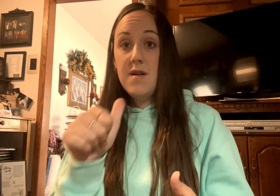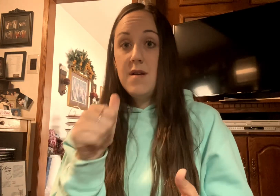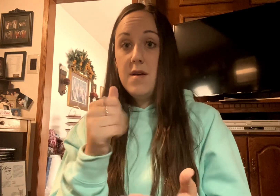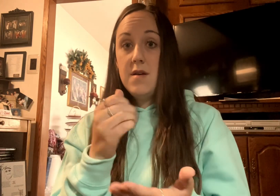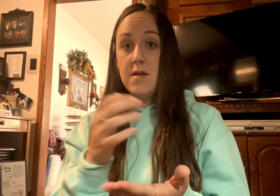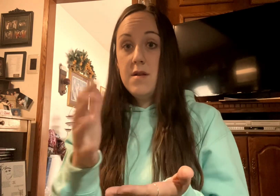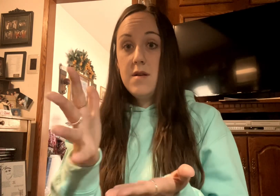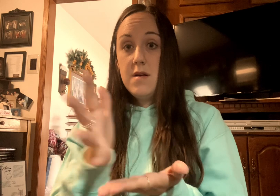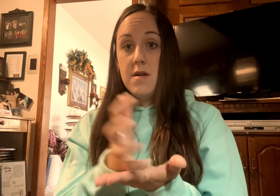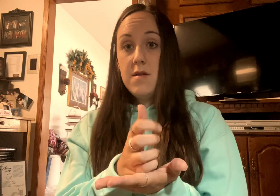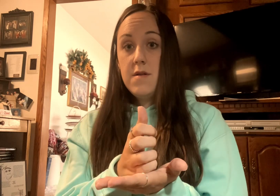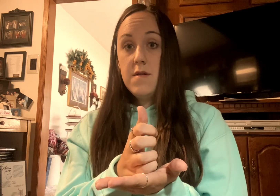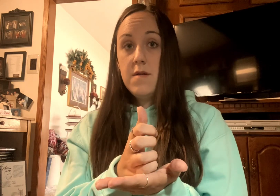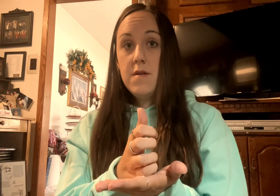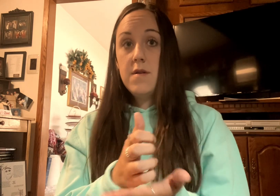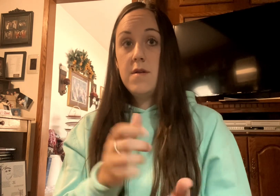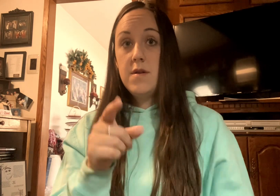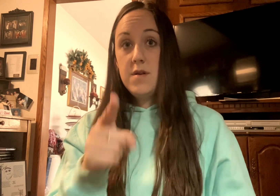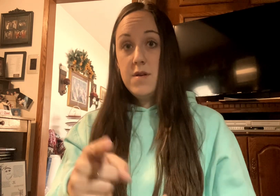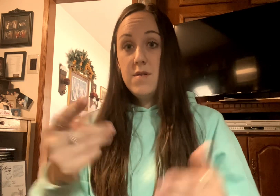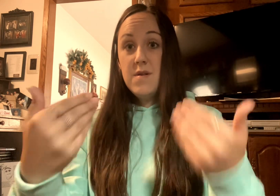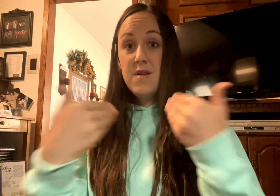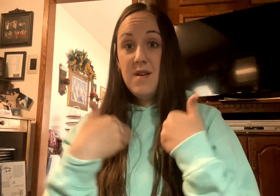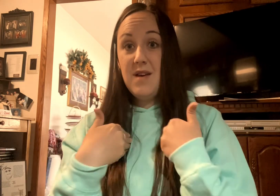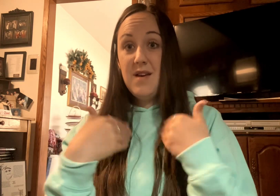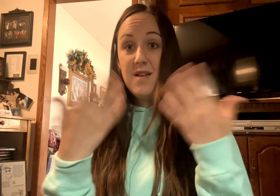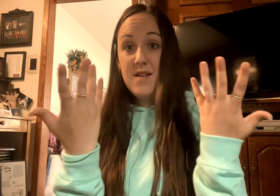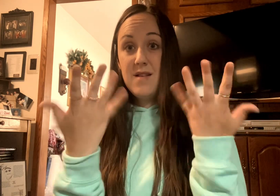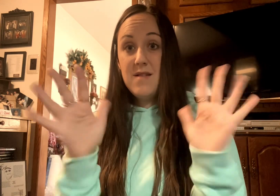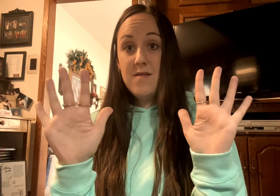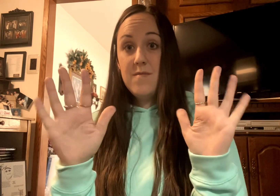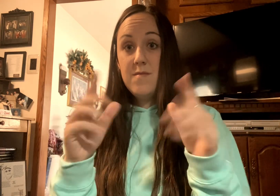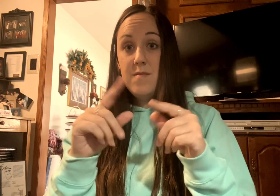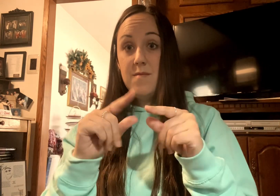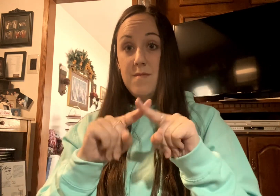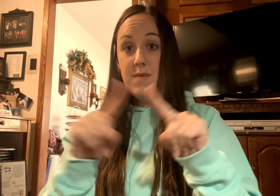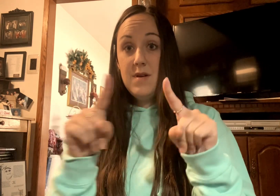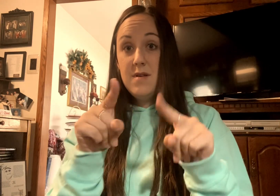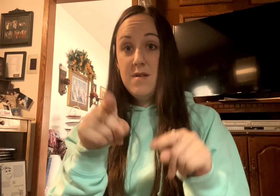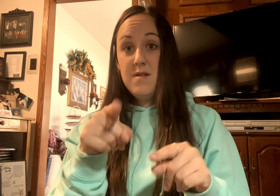know You had it, you had it, but you let it go